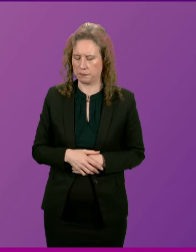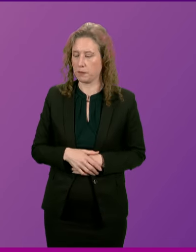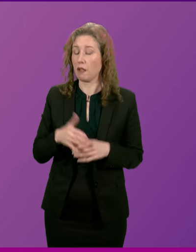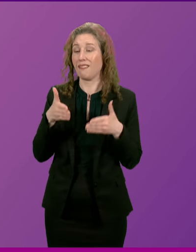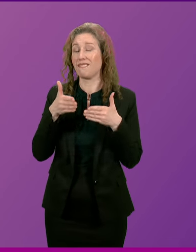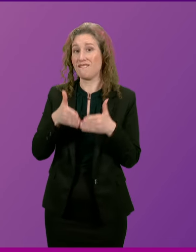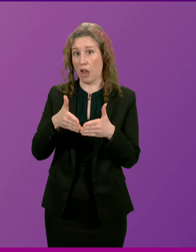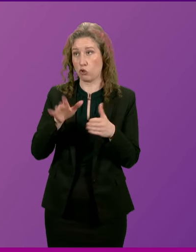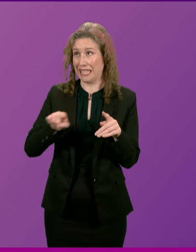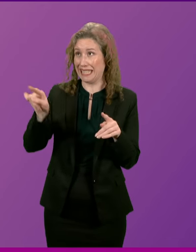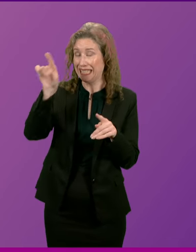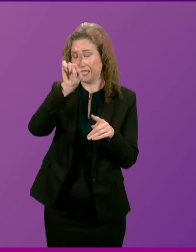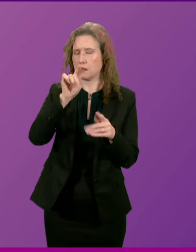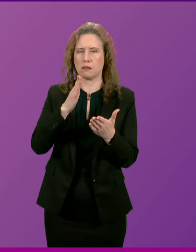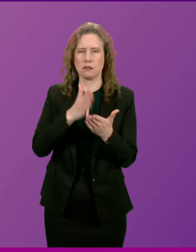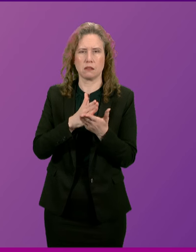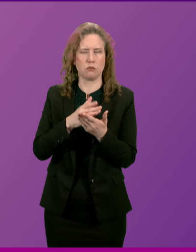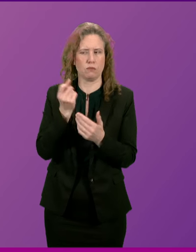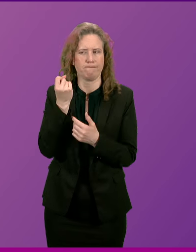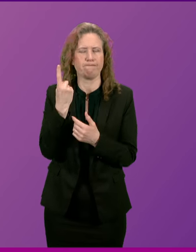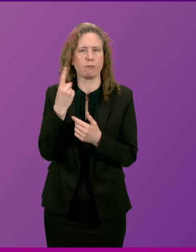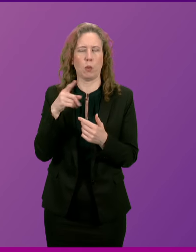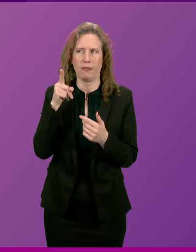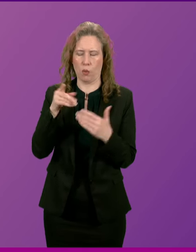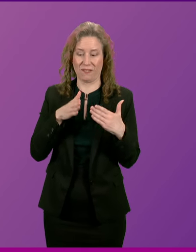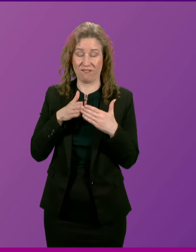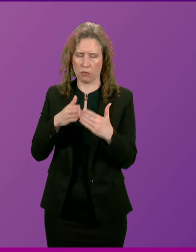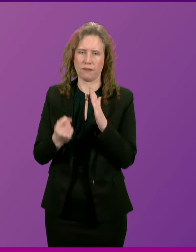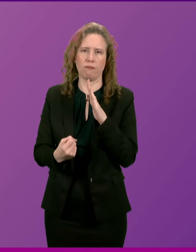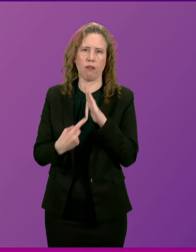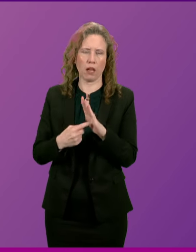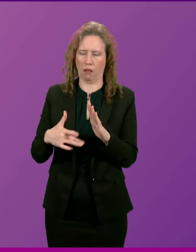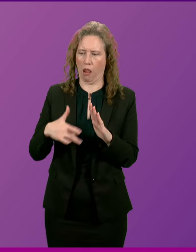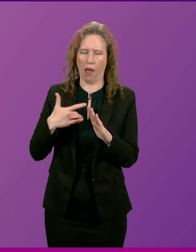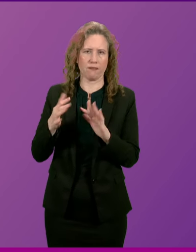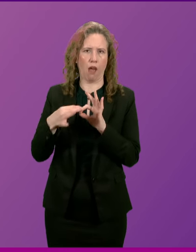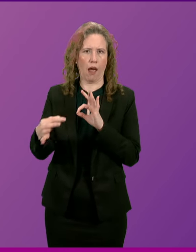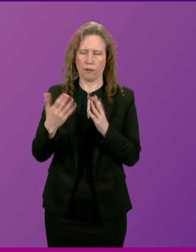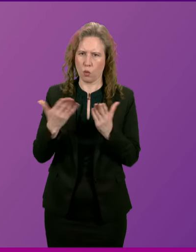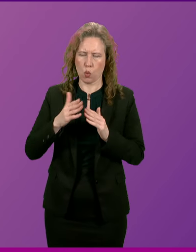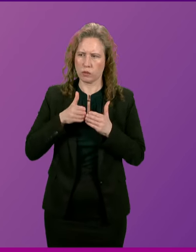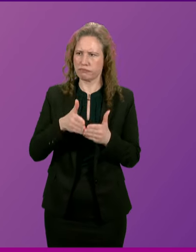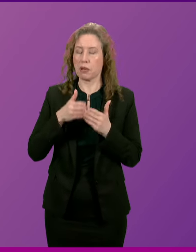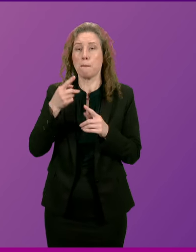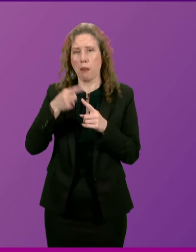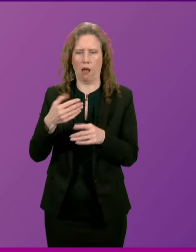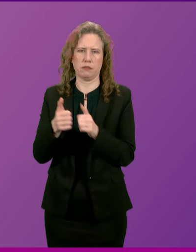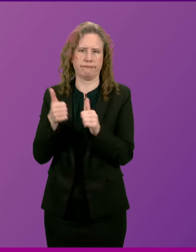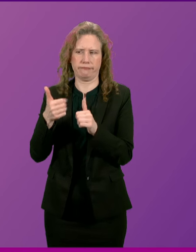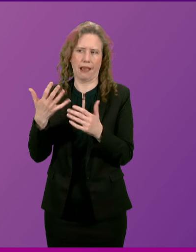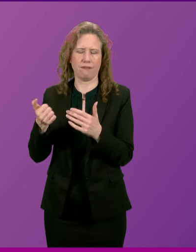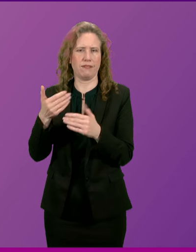ferry network, we absolutely recognise that not only does it provide a vital lifeline service, but it also employs people